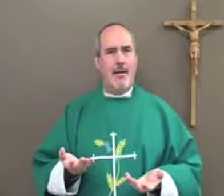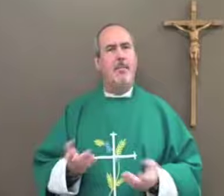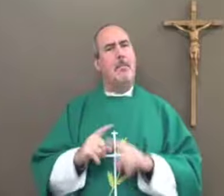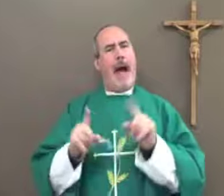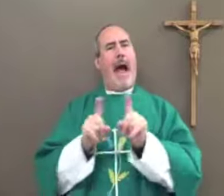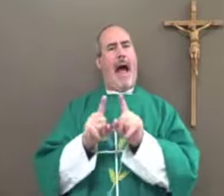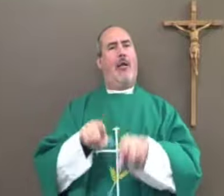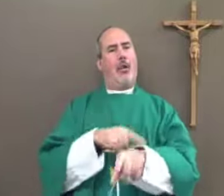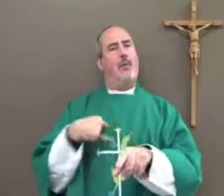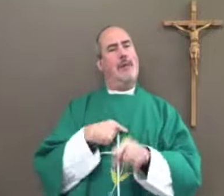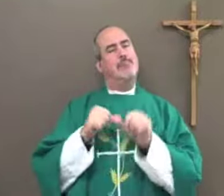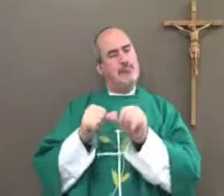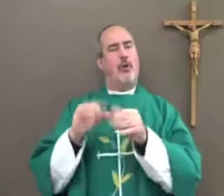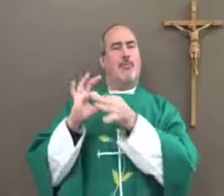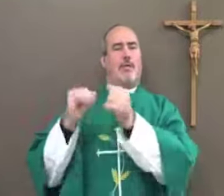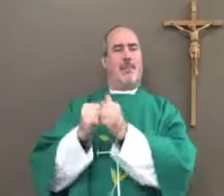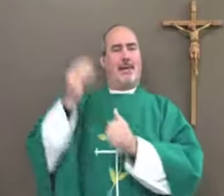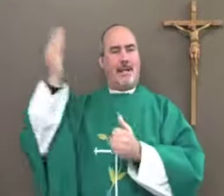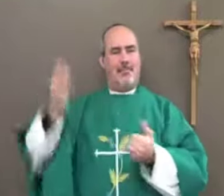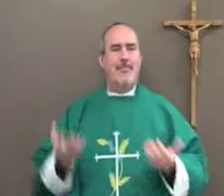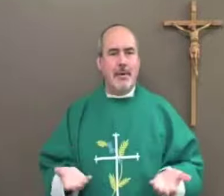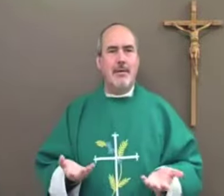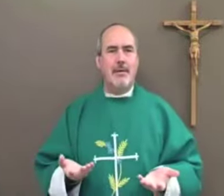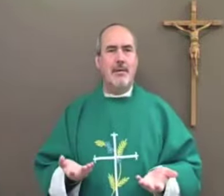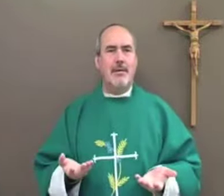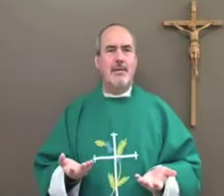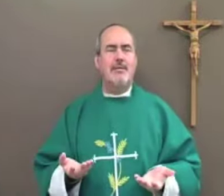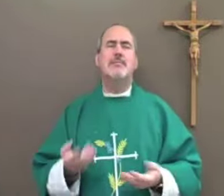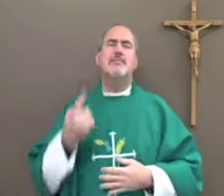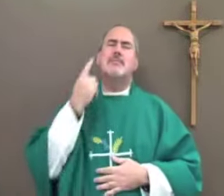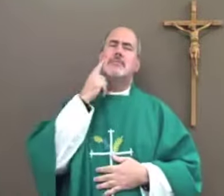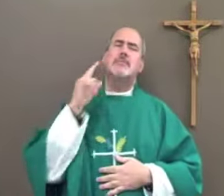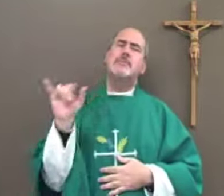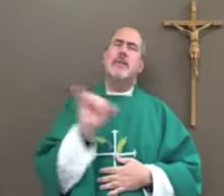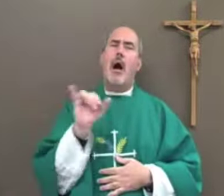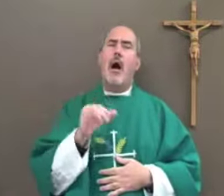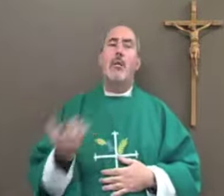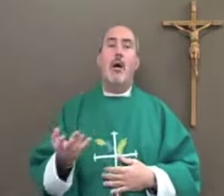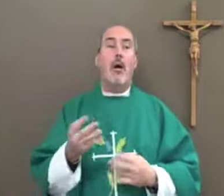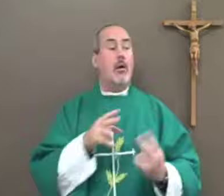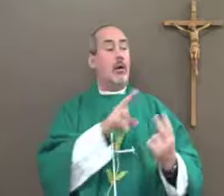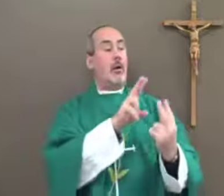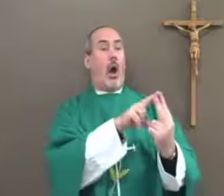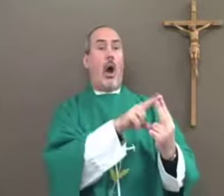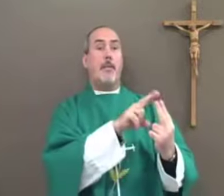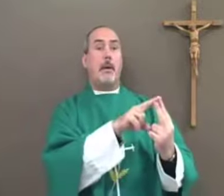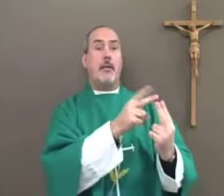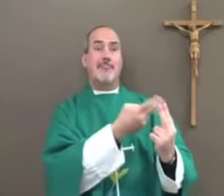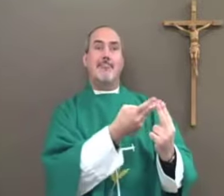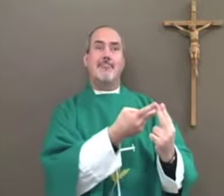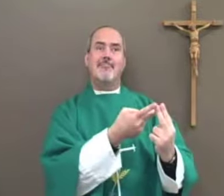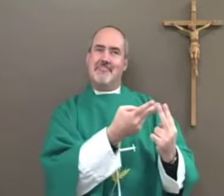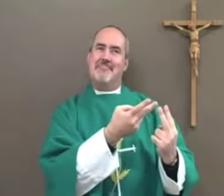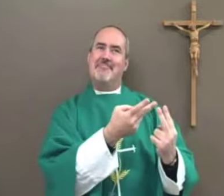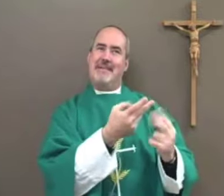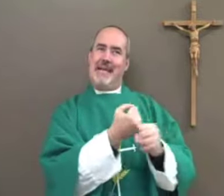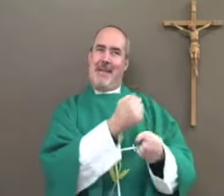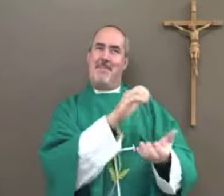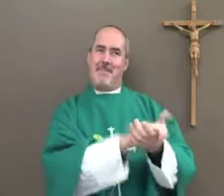sometimes as long as we stay with him we can look at an analogy of a married